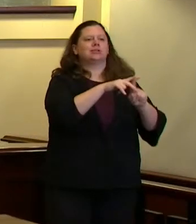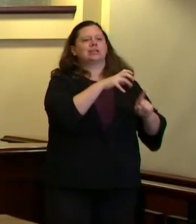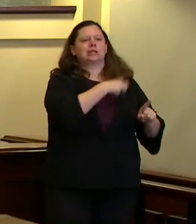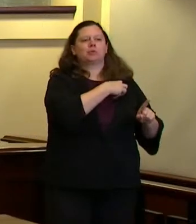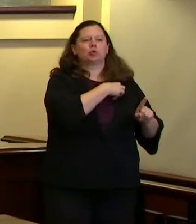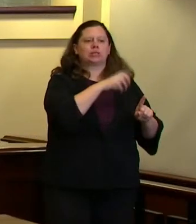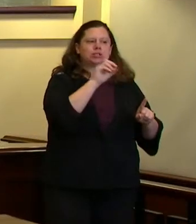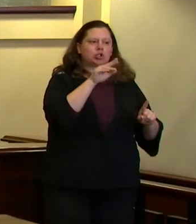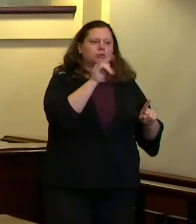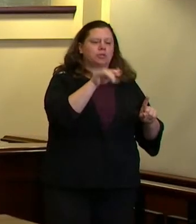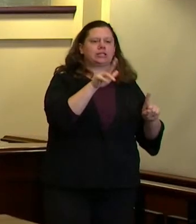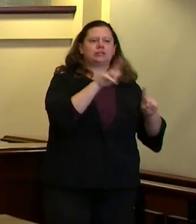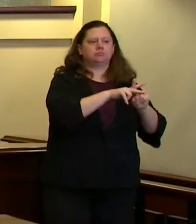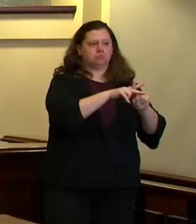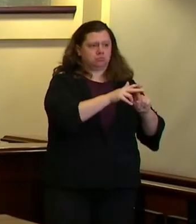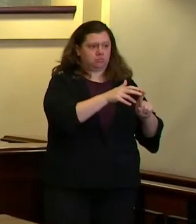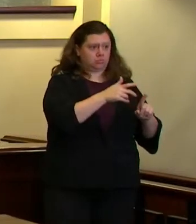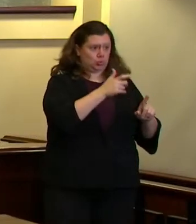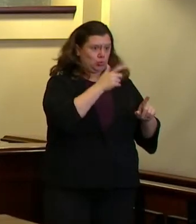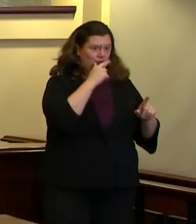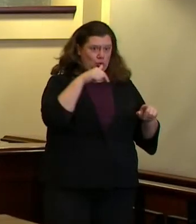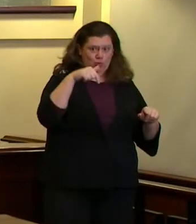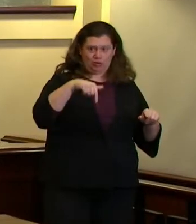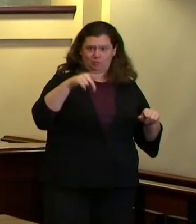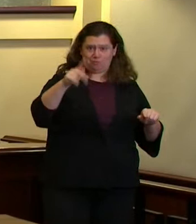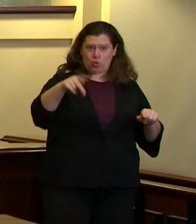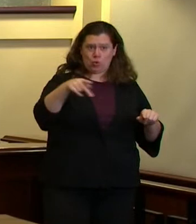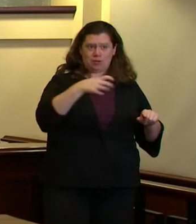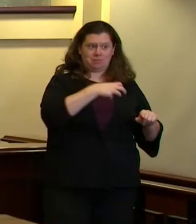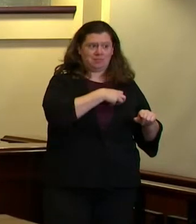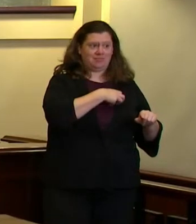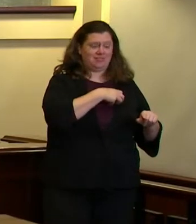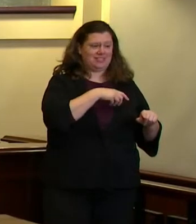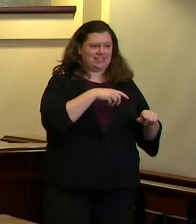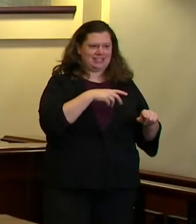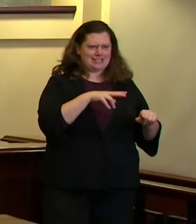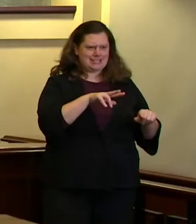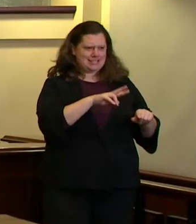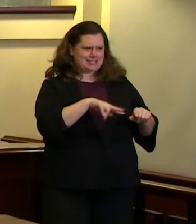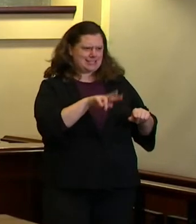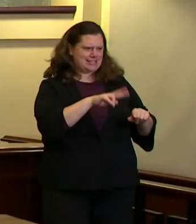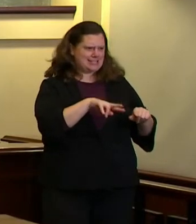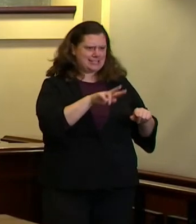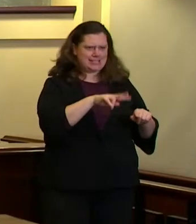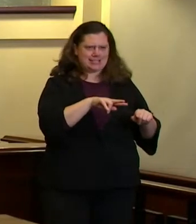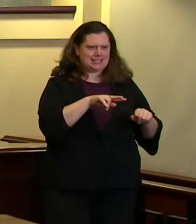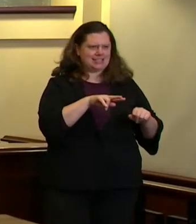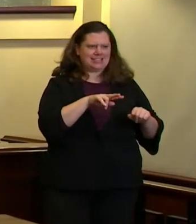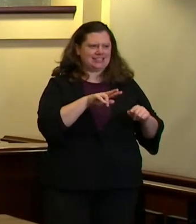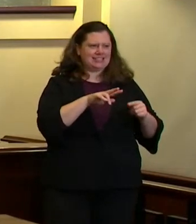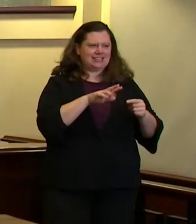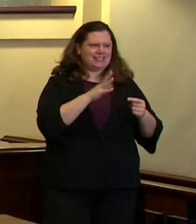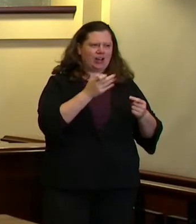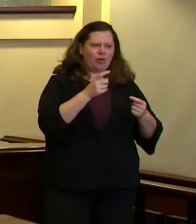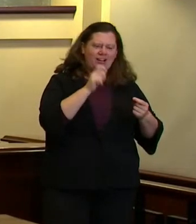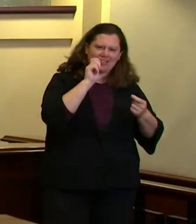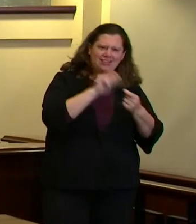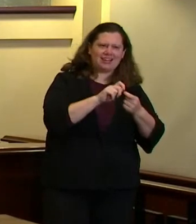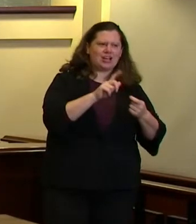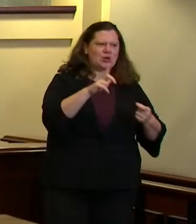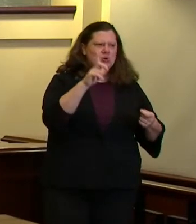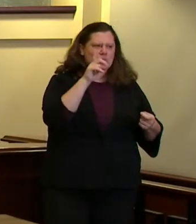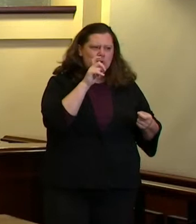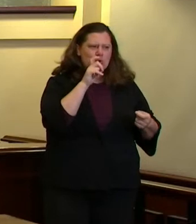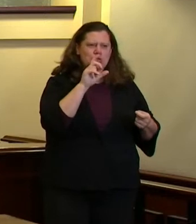the oversight of the portland police bureau i want more specifics and i want a very clear understanding of what deputization means under